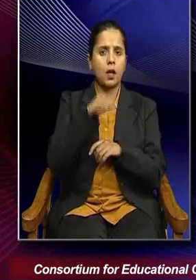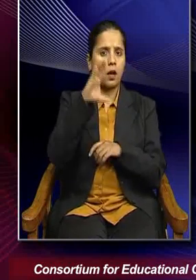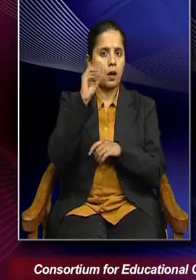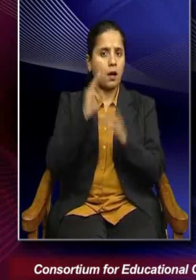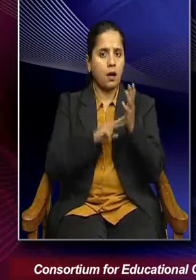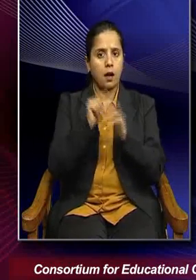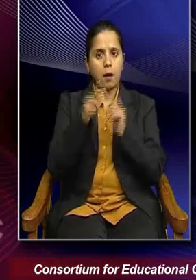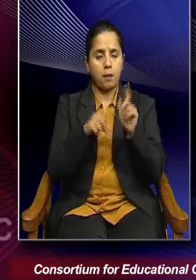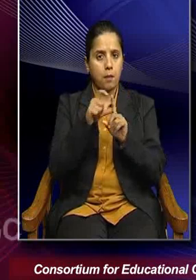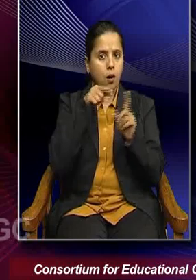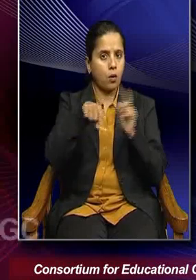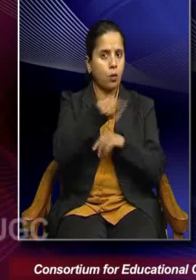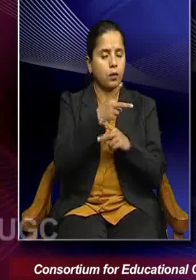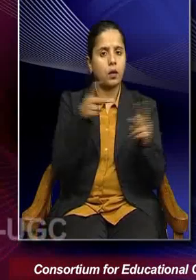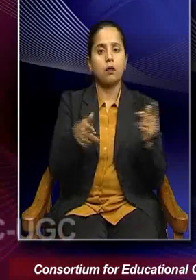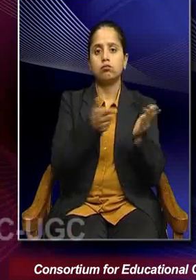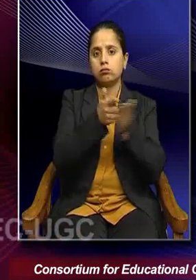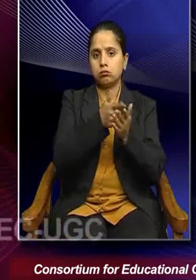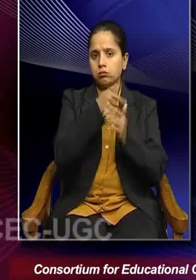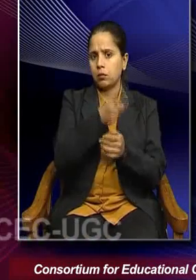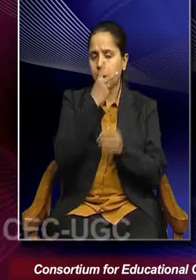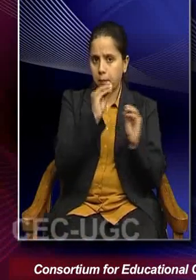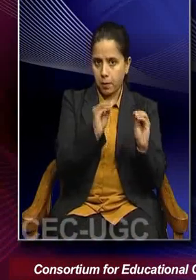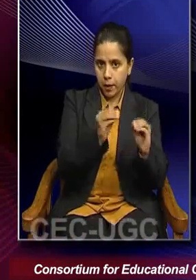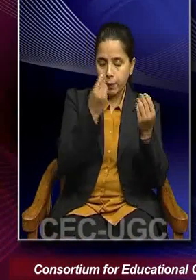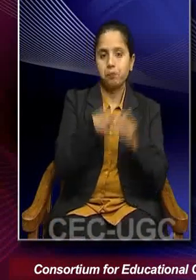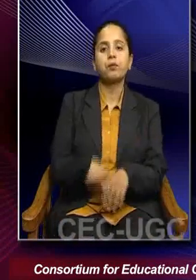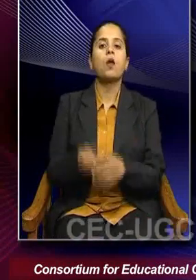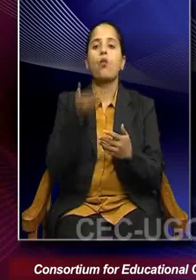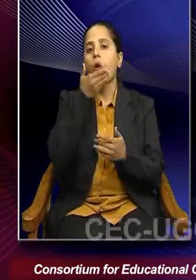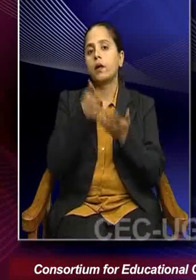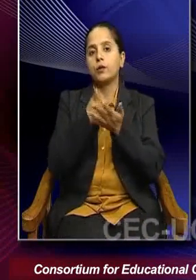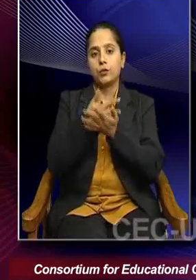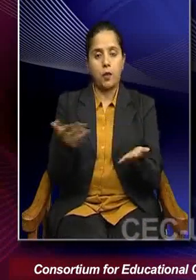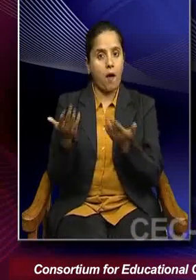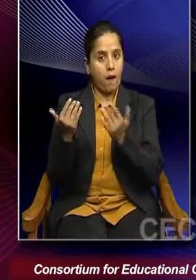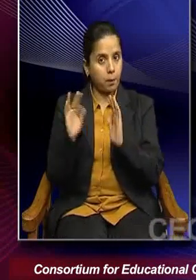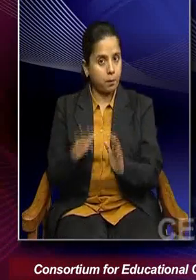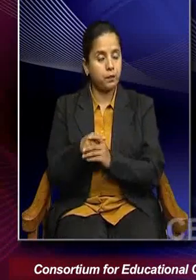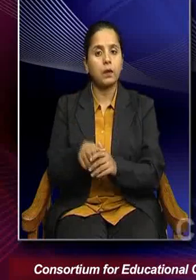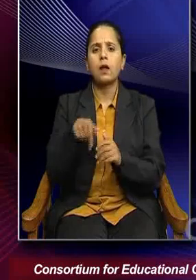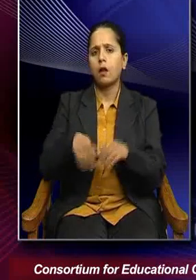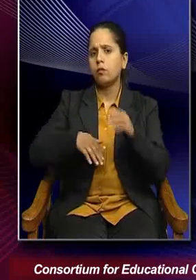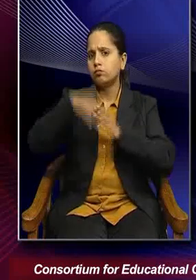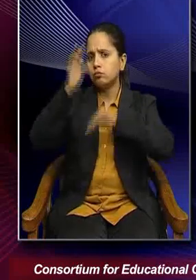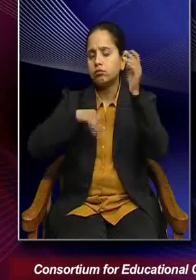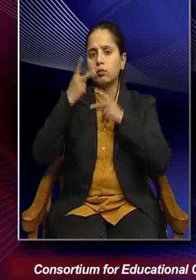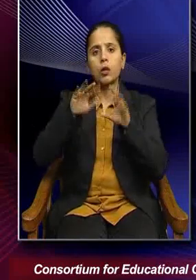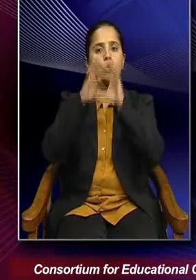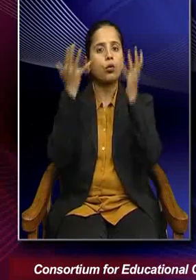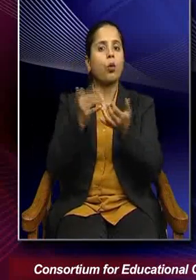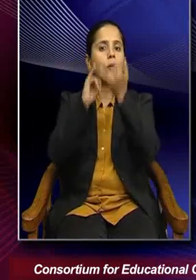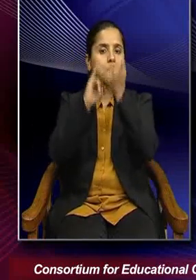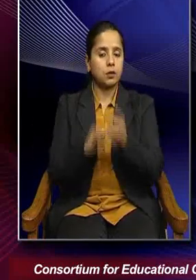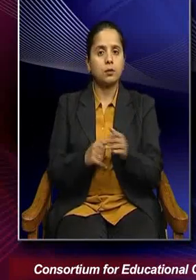agricultural productivity, know, water resource availability and infrastructure in the global south. And therefore,